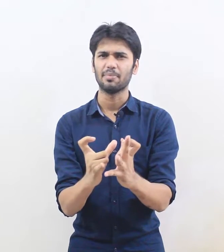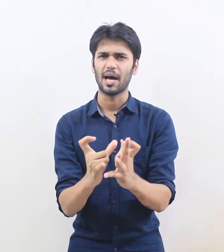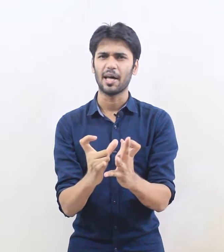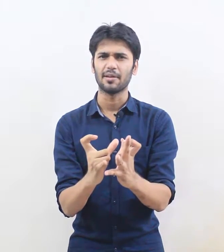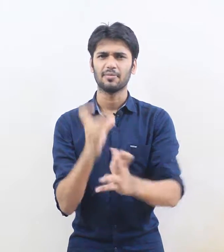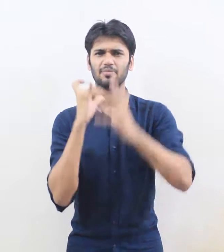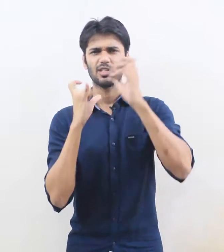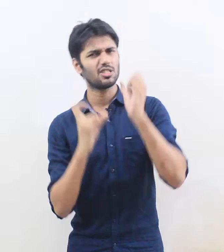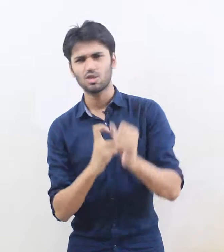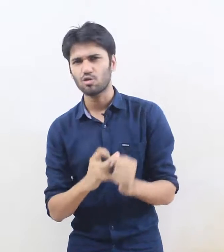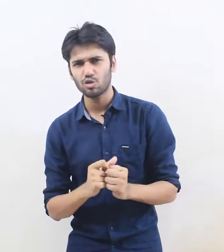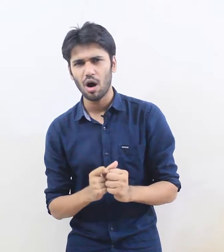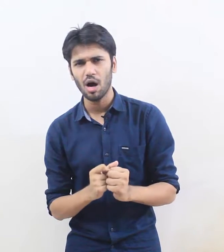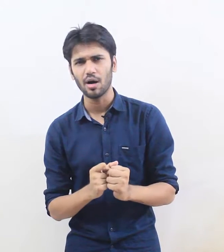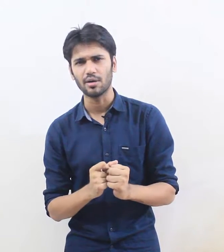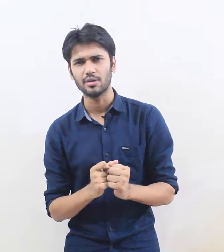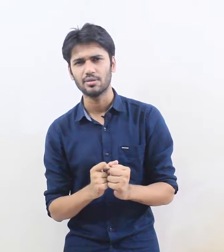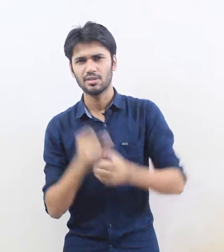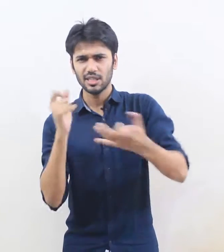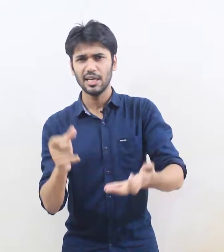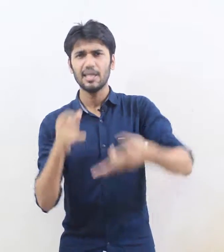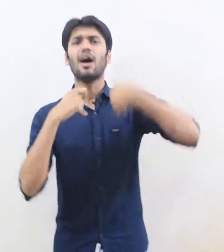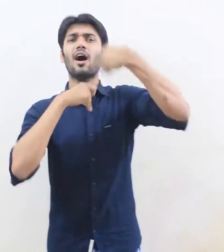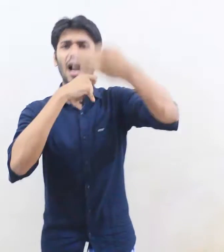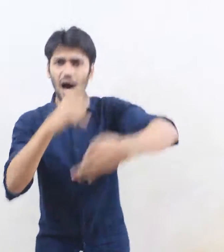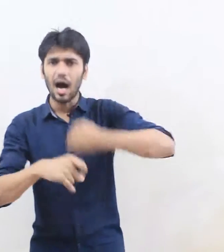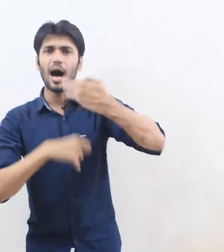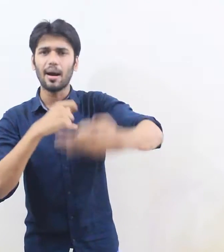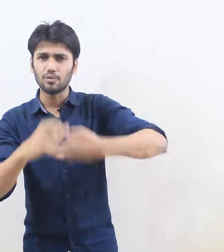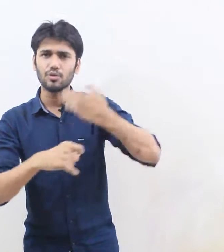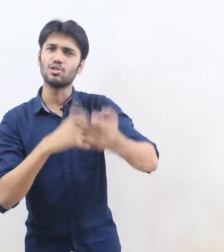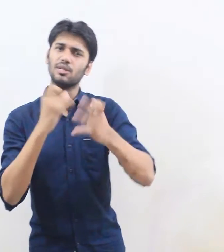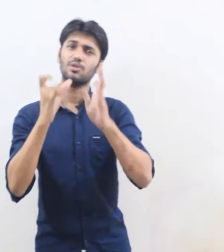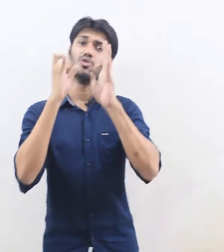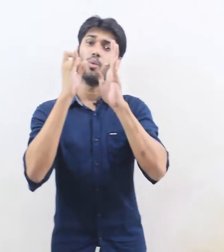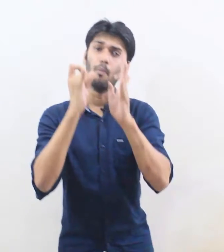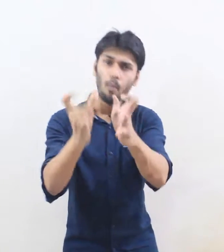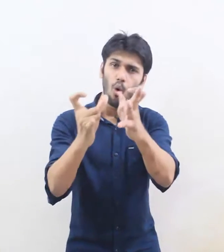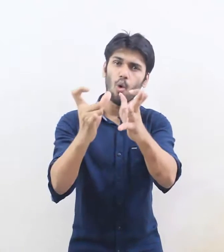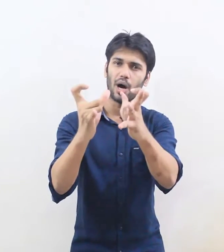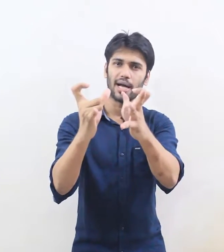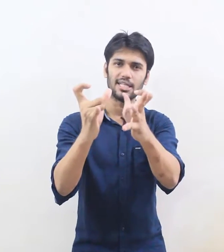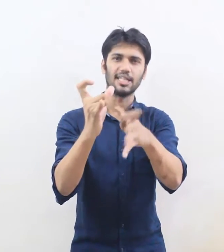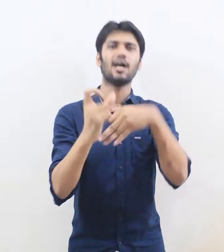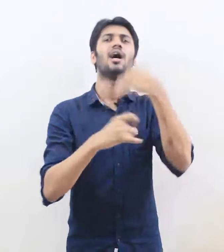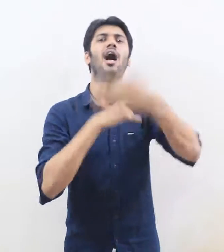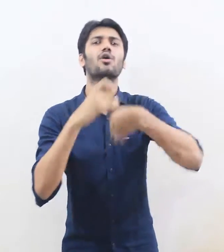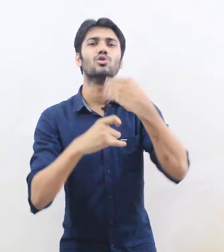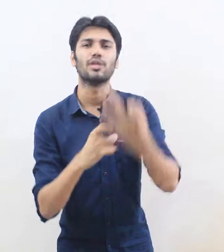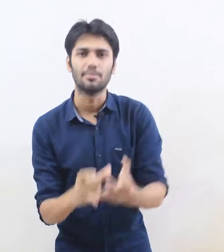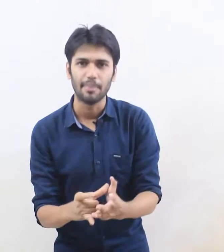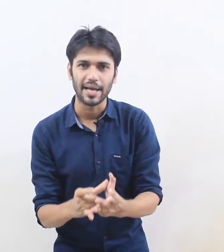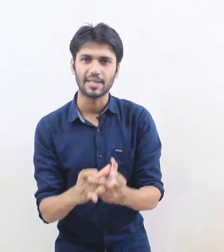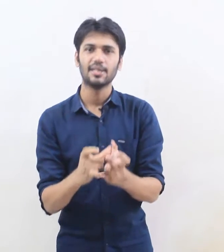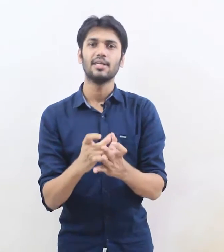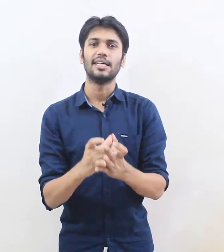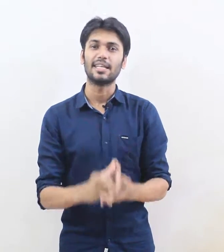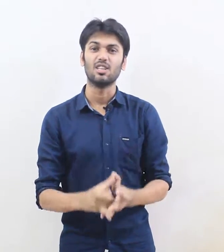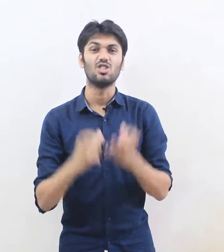man it's not so hard see I'm going to give you more idea how you can make English